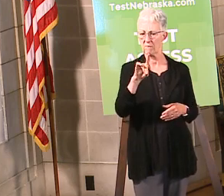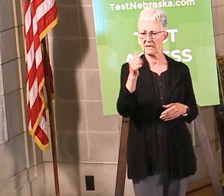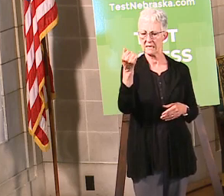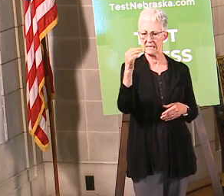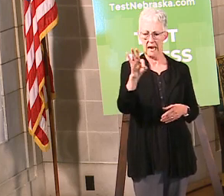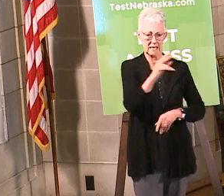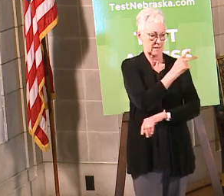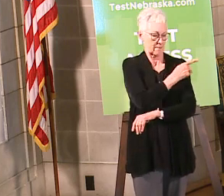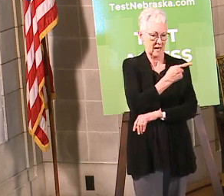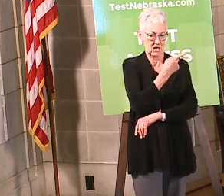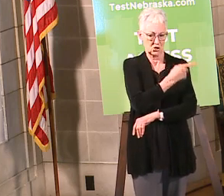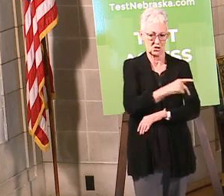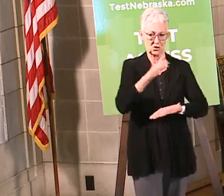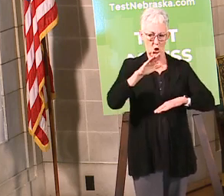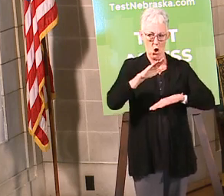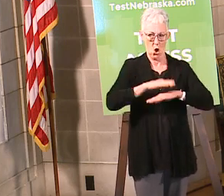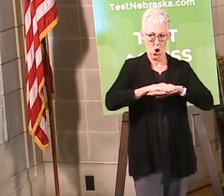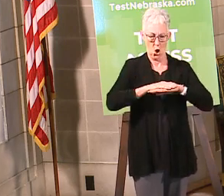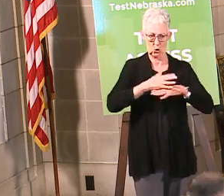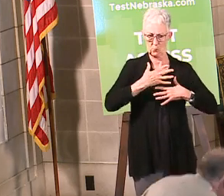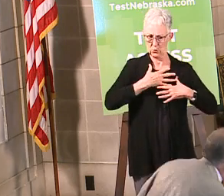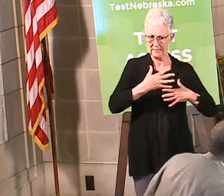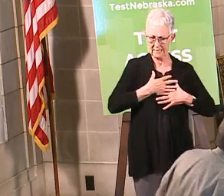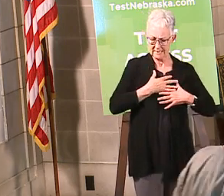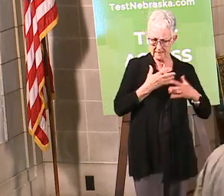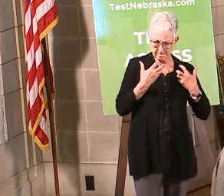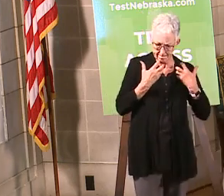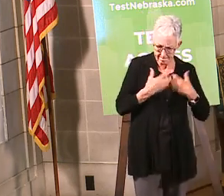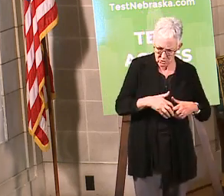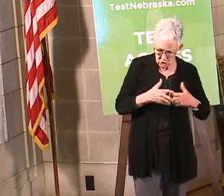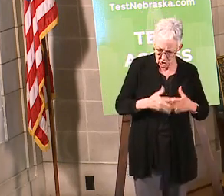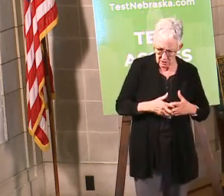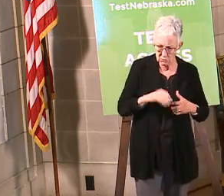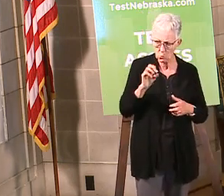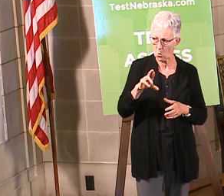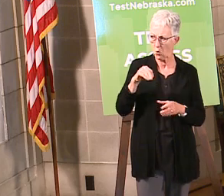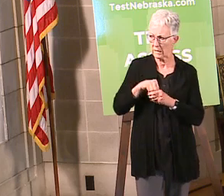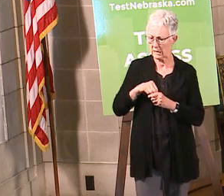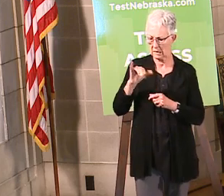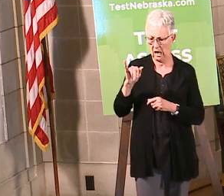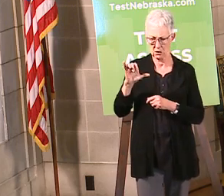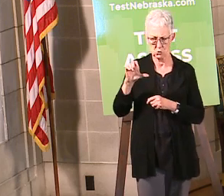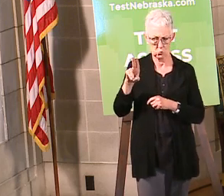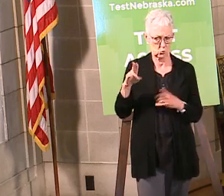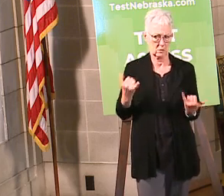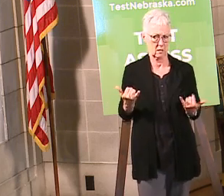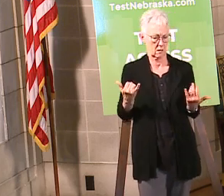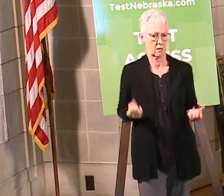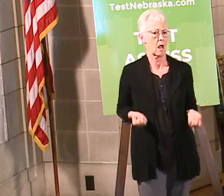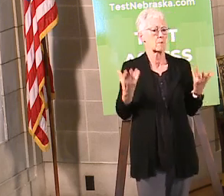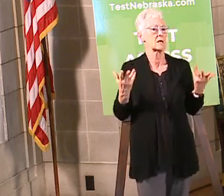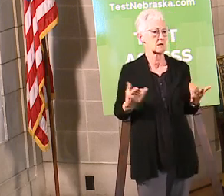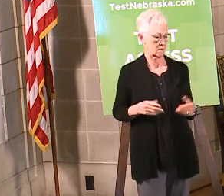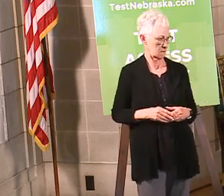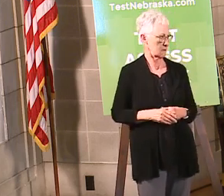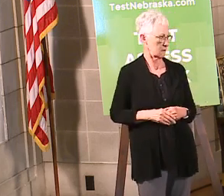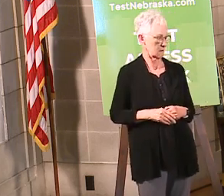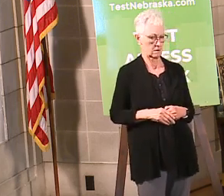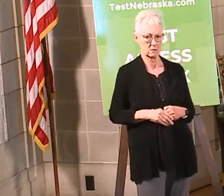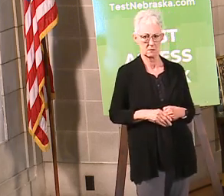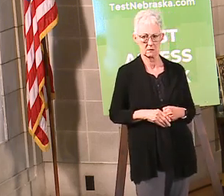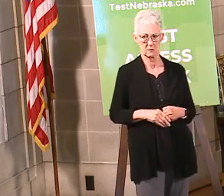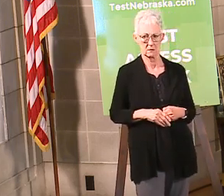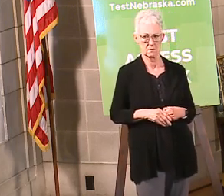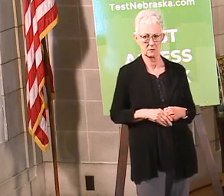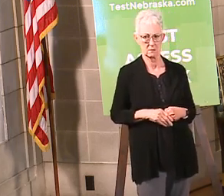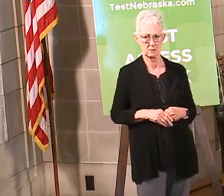all right so dr anton i'm gonna call you back up again the question was how many uh covid positive patients are on ventilators or in the icu and